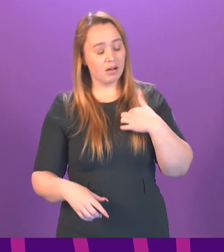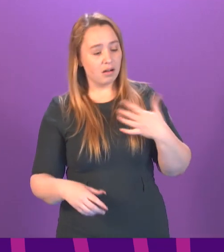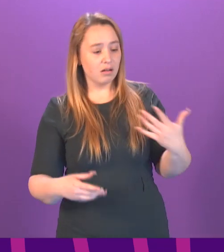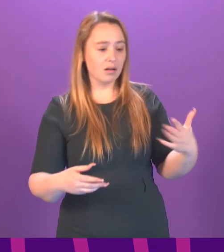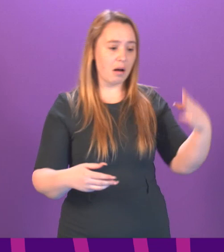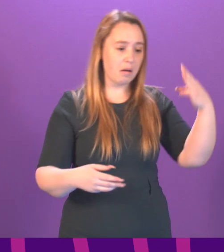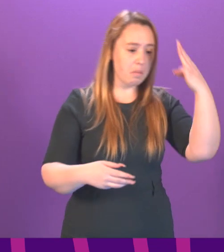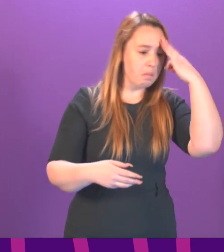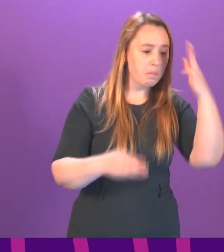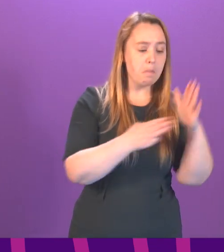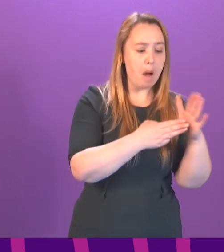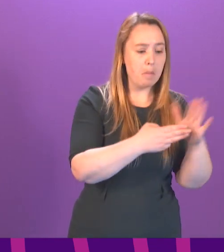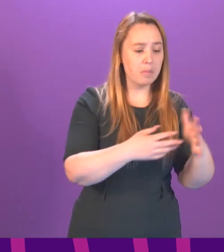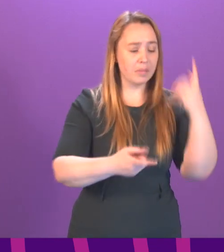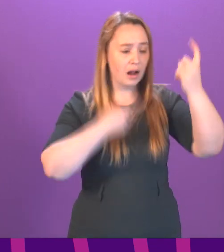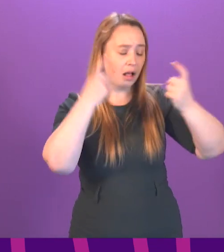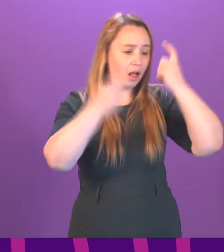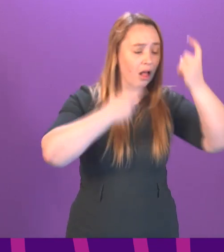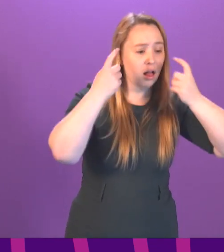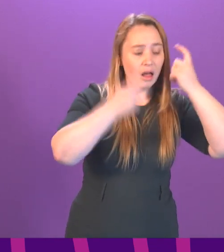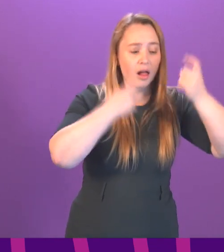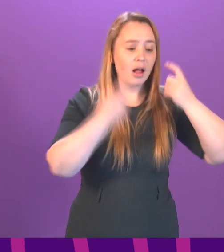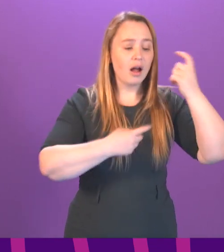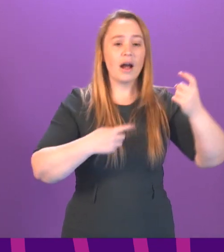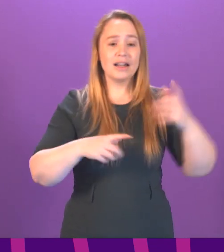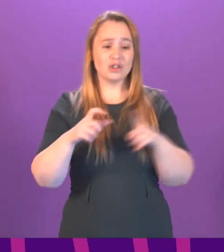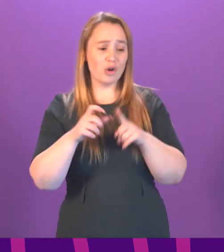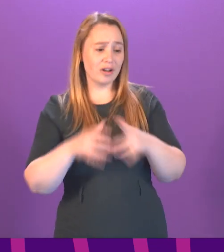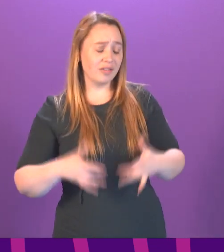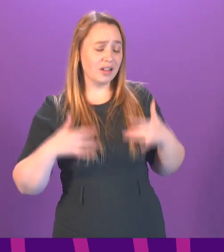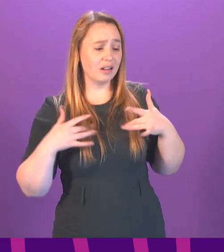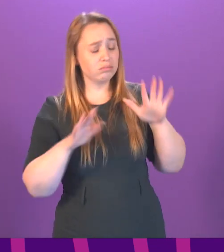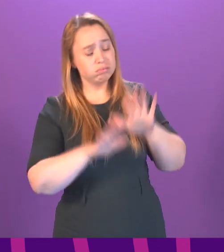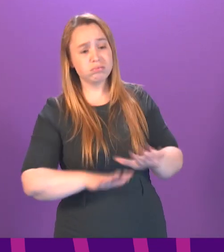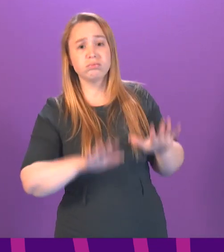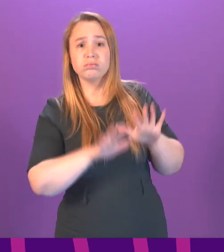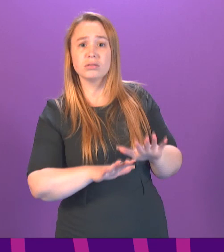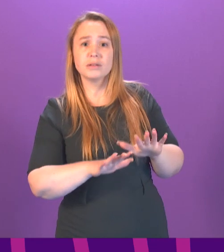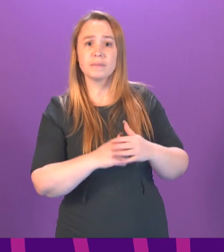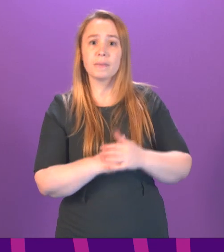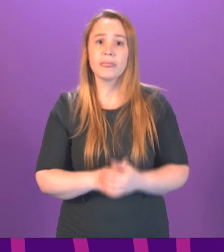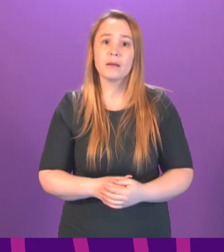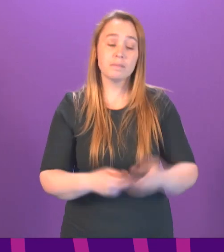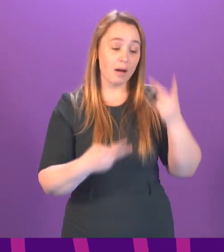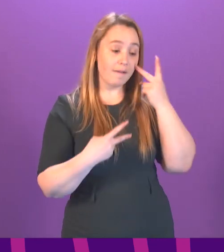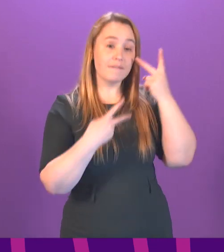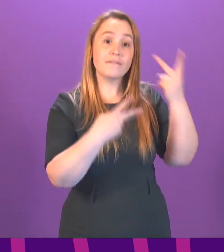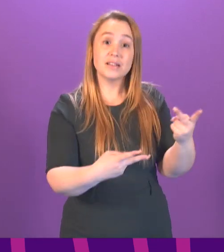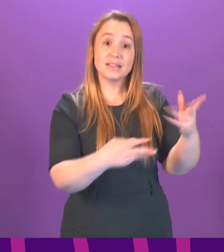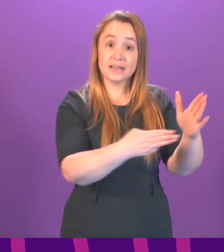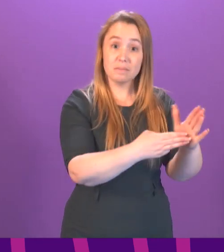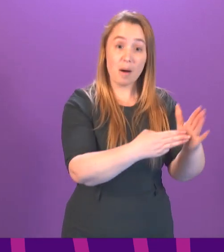her head just now. That those faces, she used to know, visiting her all the time,